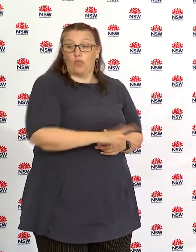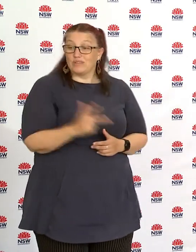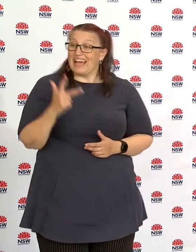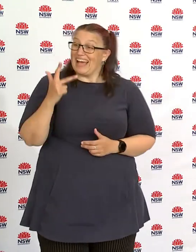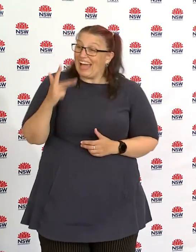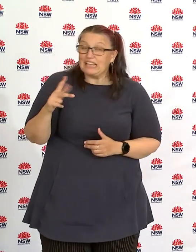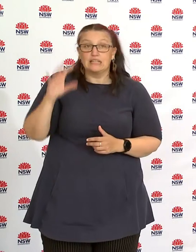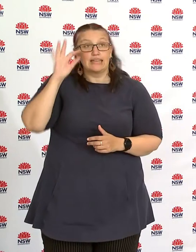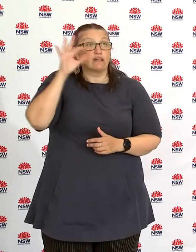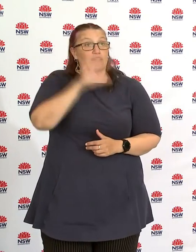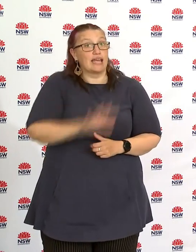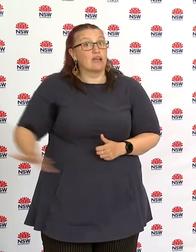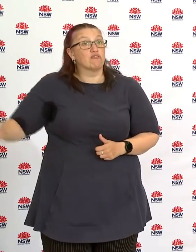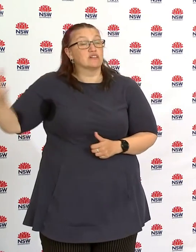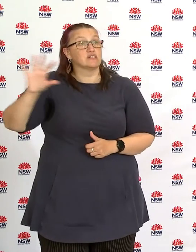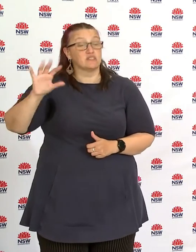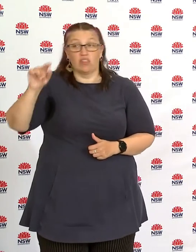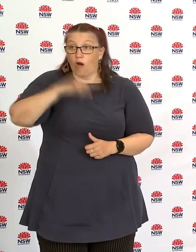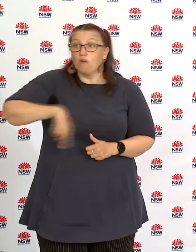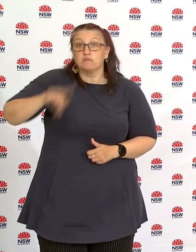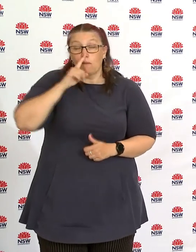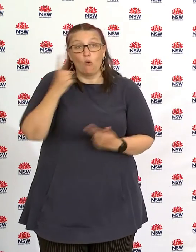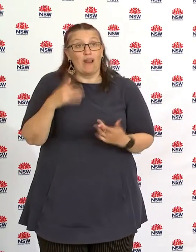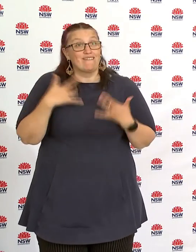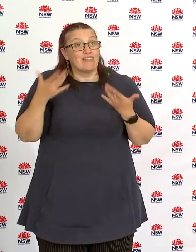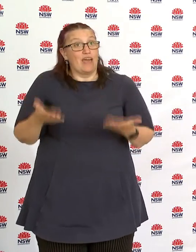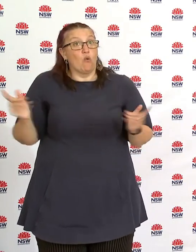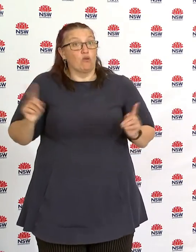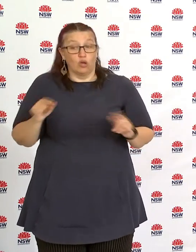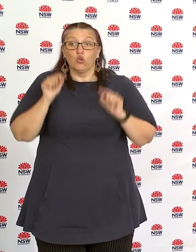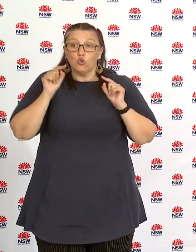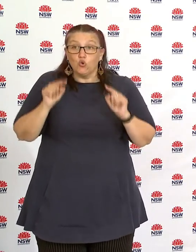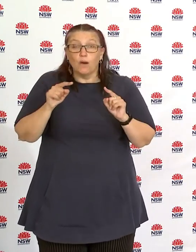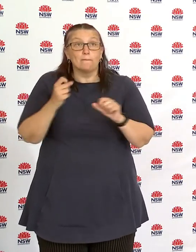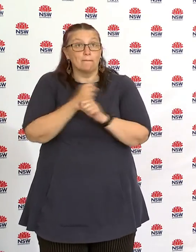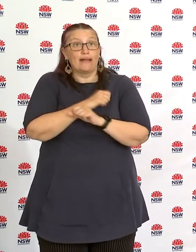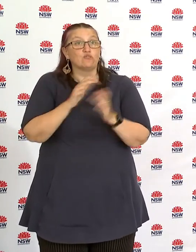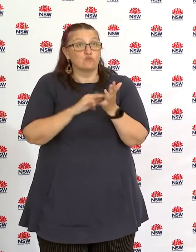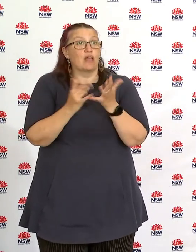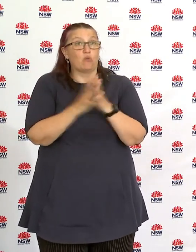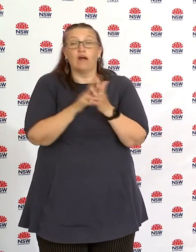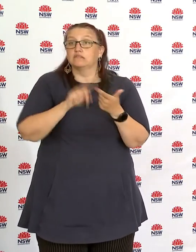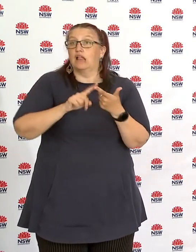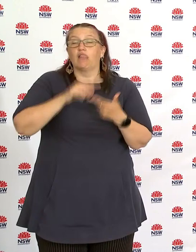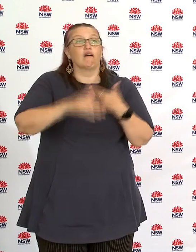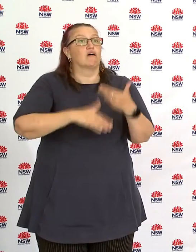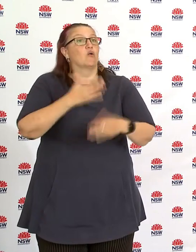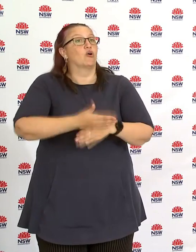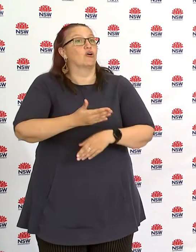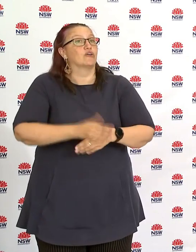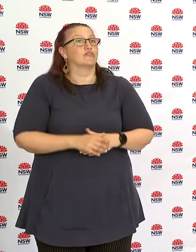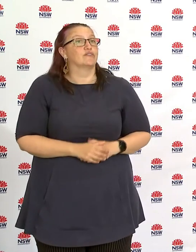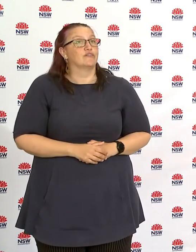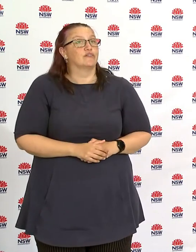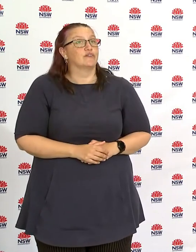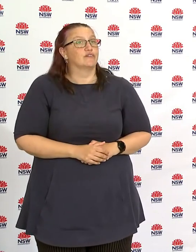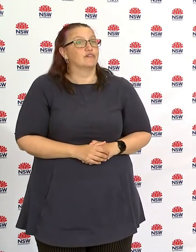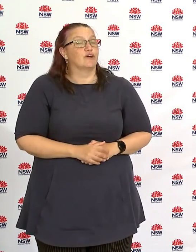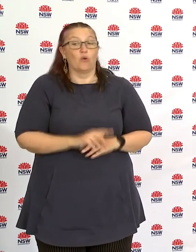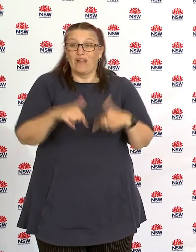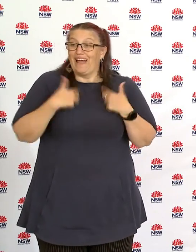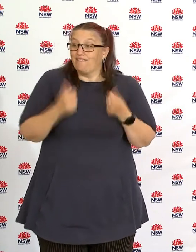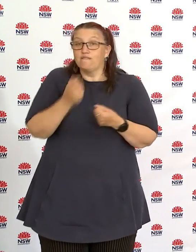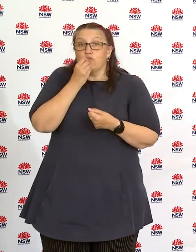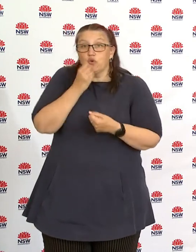traditionally uh cohorts of workers that keep the rest of us going but the fact that we've limited who is allowed to leave the area for work